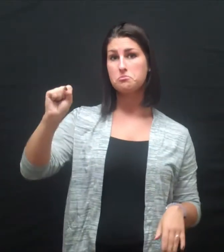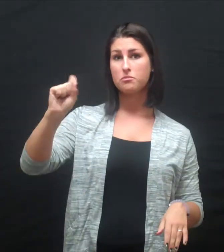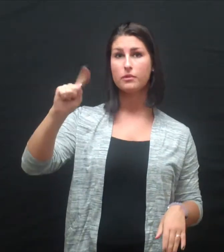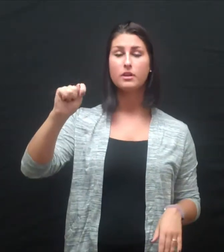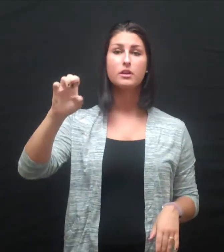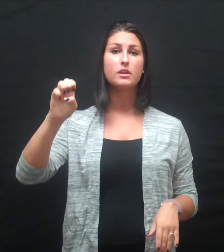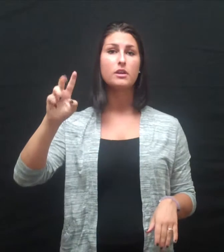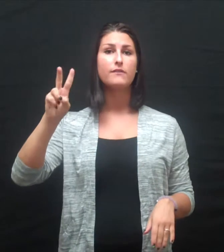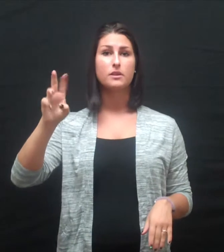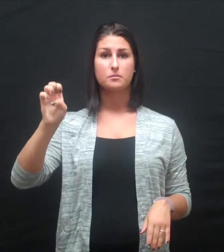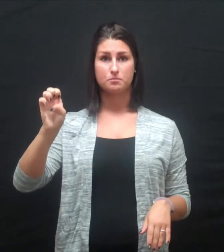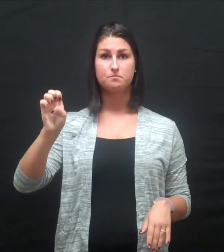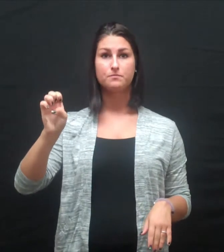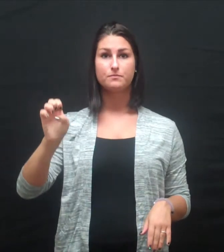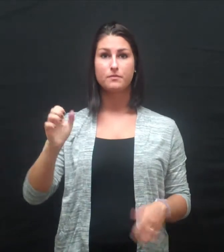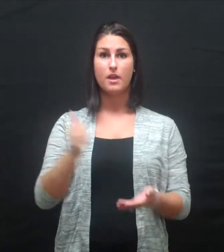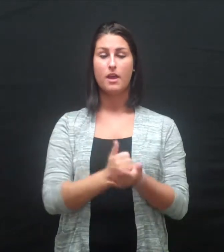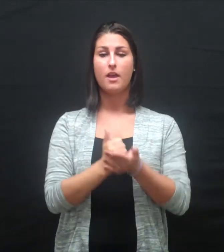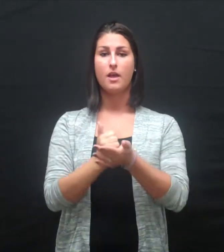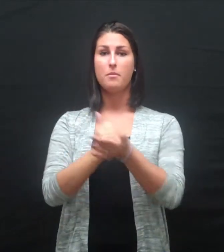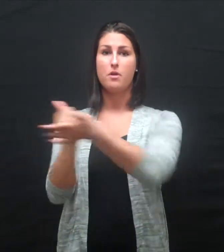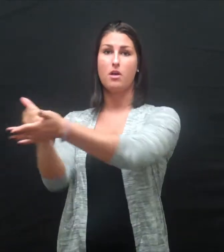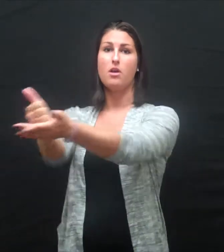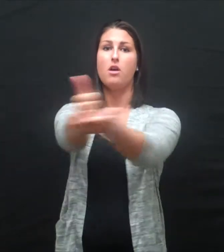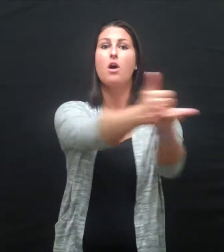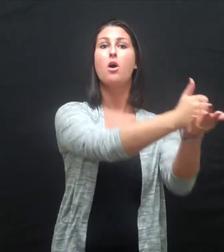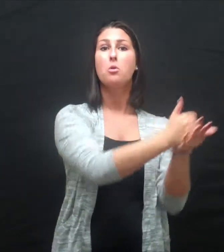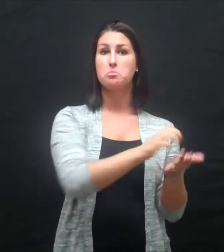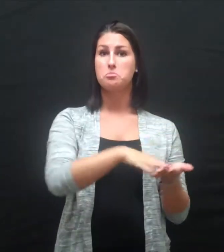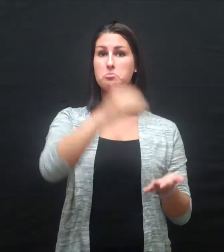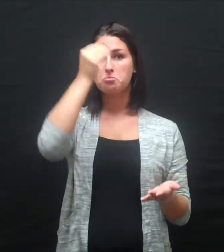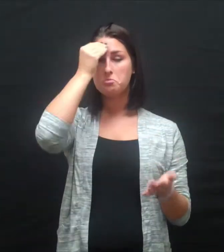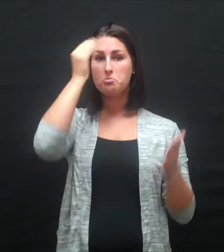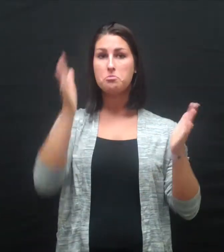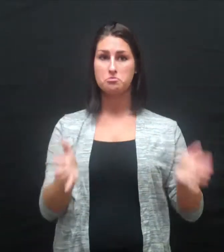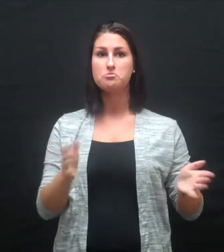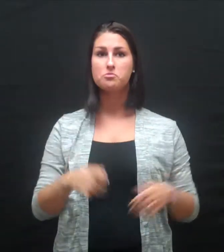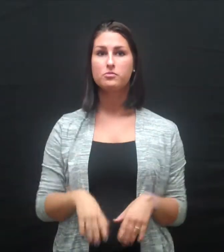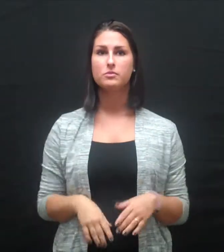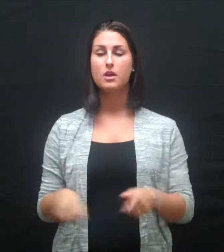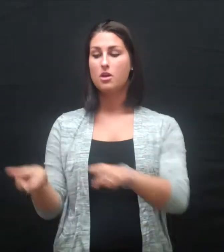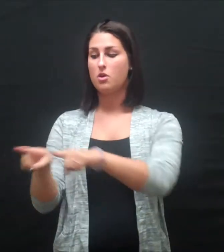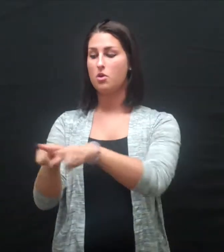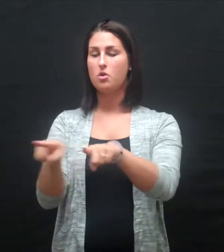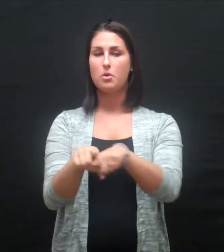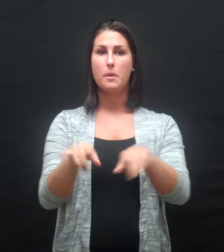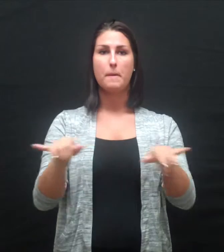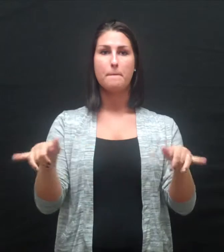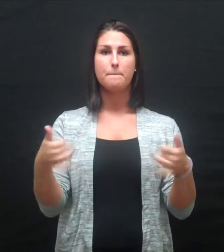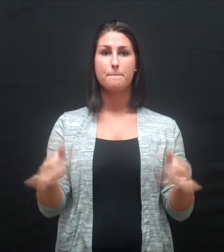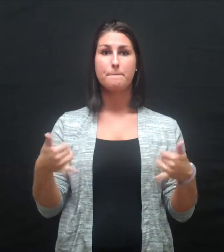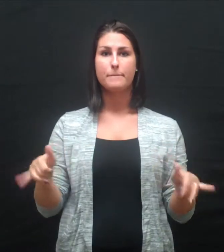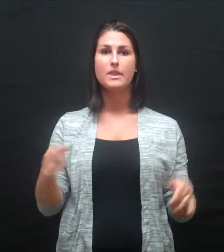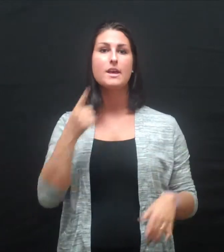This deaf individual is Steve. We also play games during deaf labs. For instance, we play ABC games.